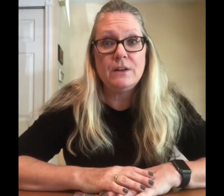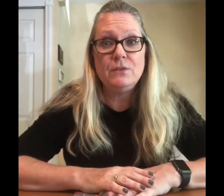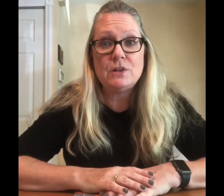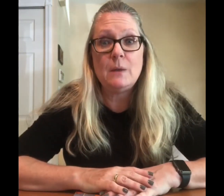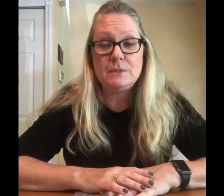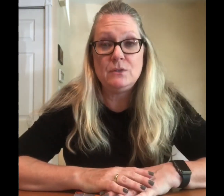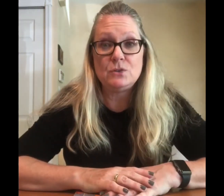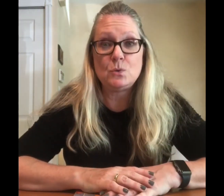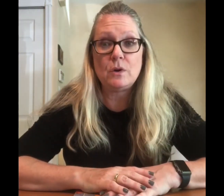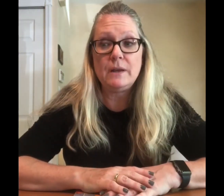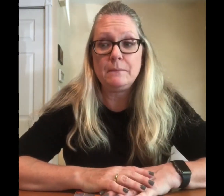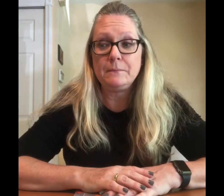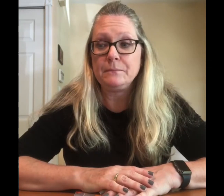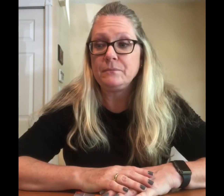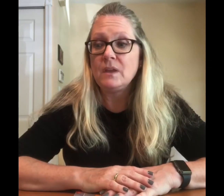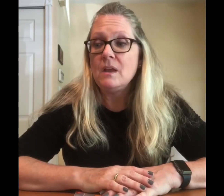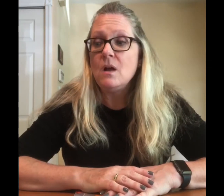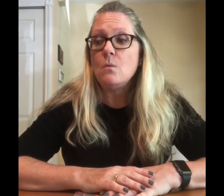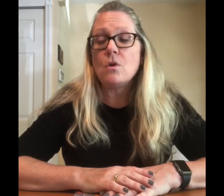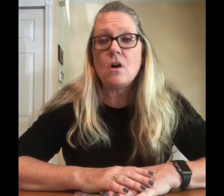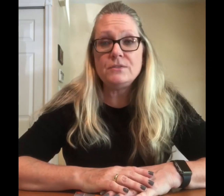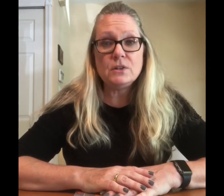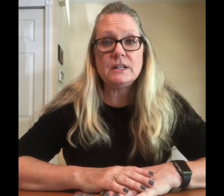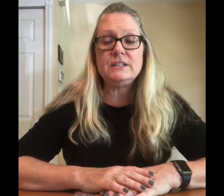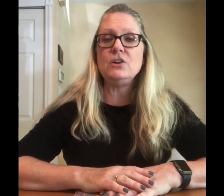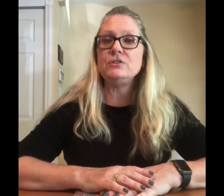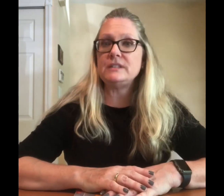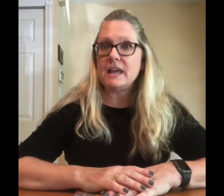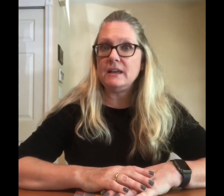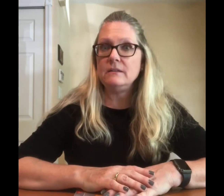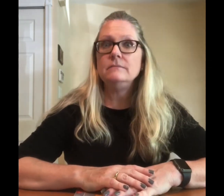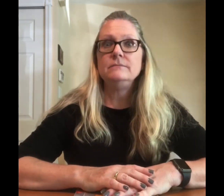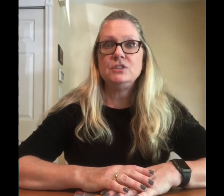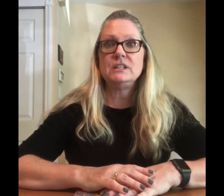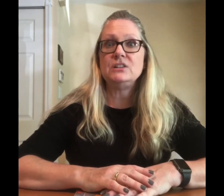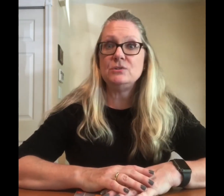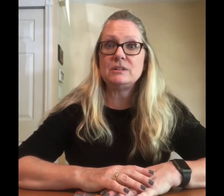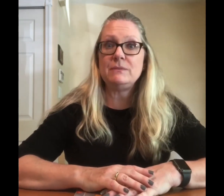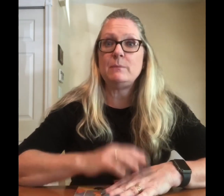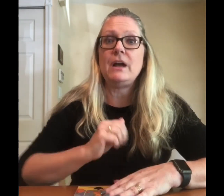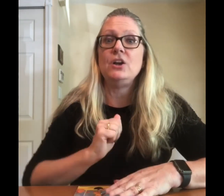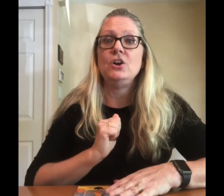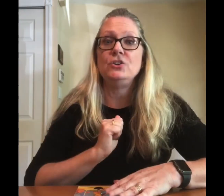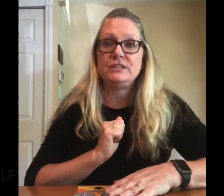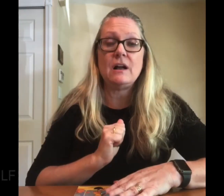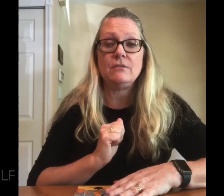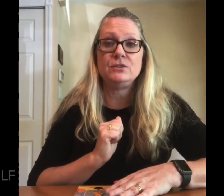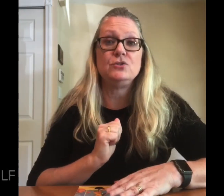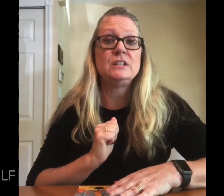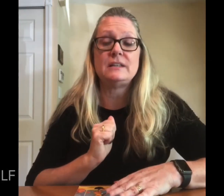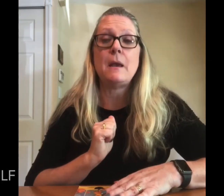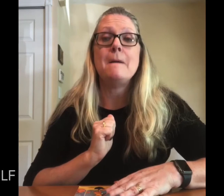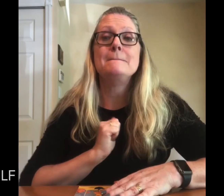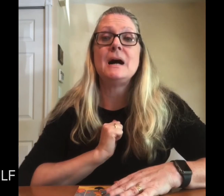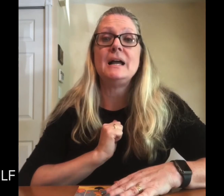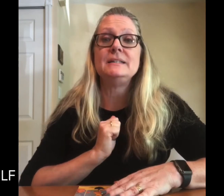few times in this story. We're also gonna see her say, she's gonna do something by herself. So she's gonna say myself.